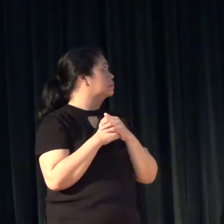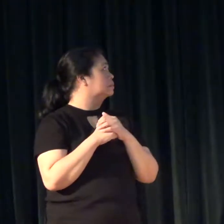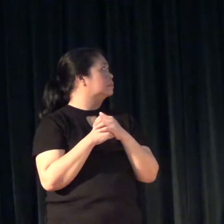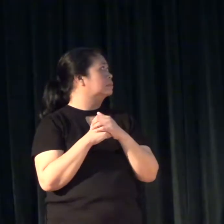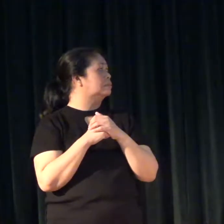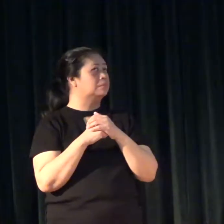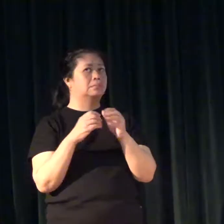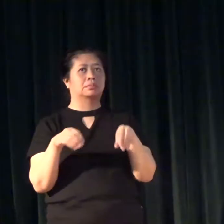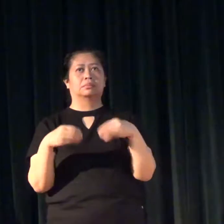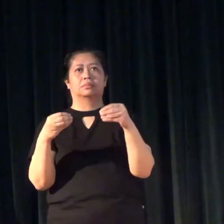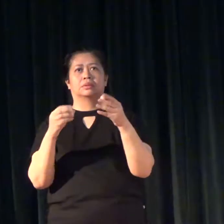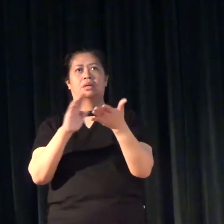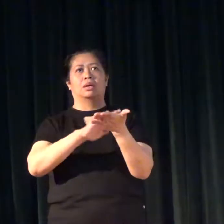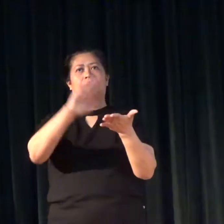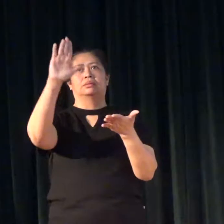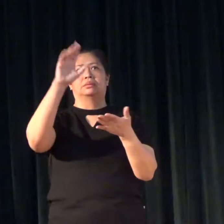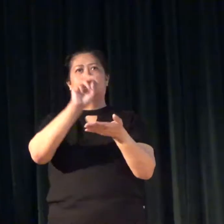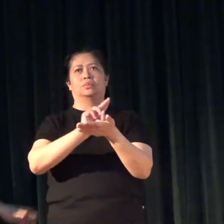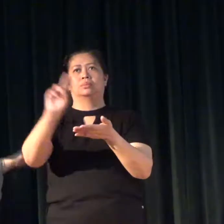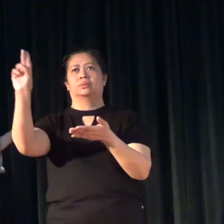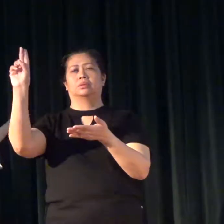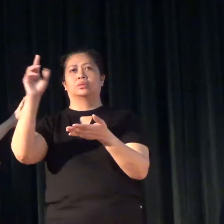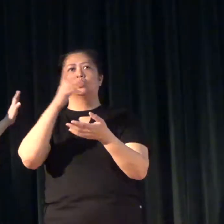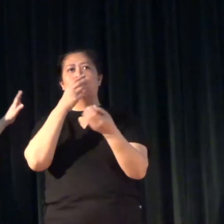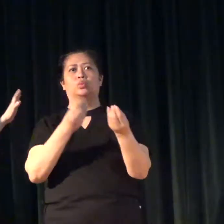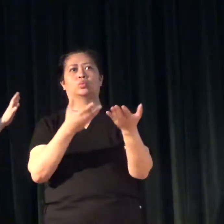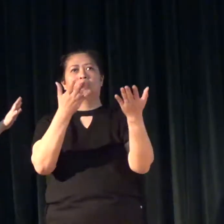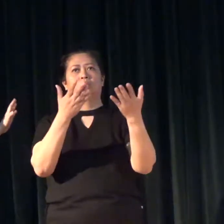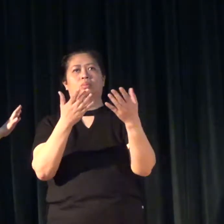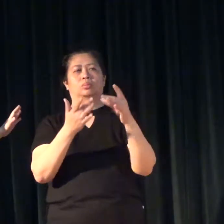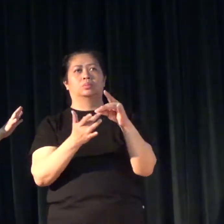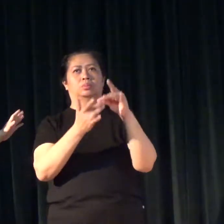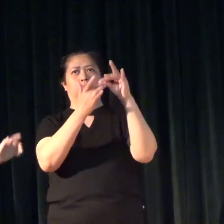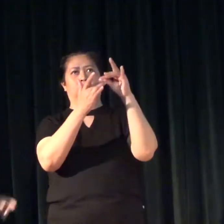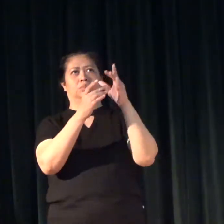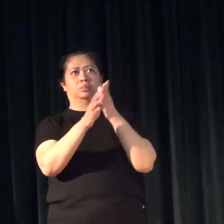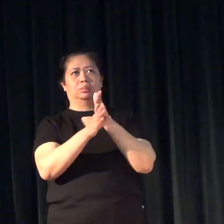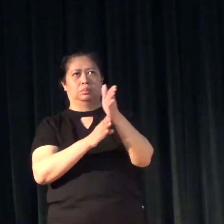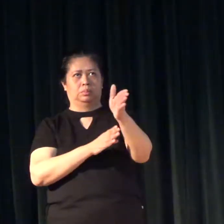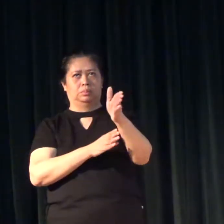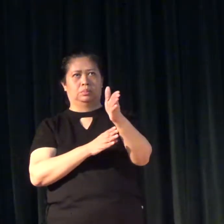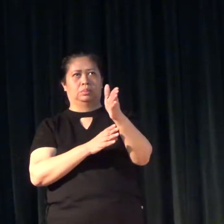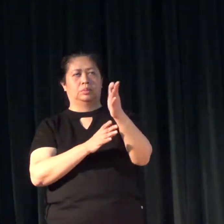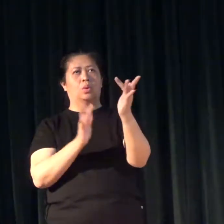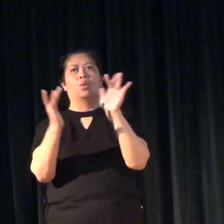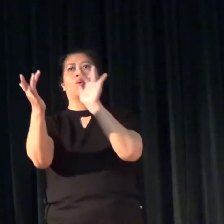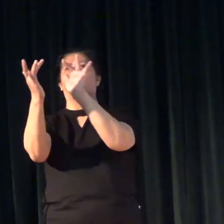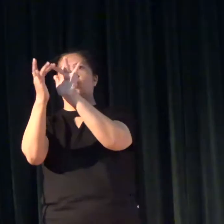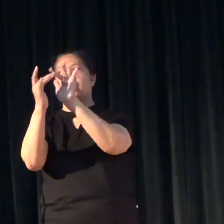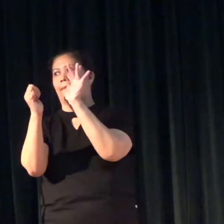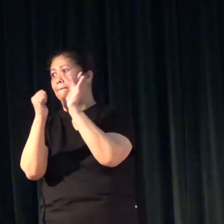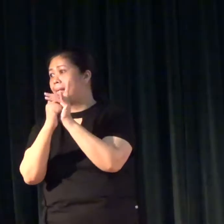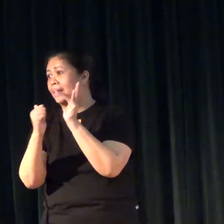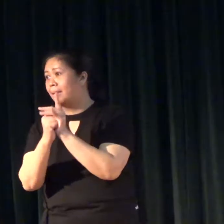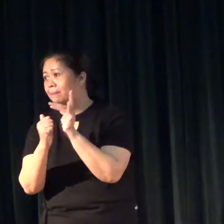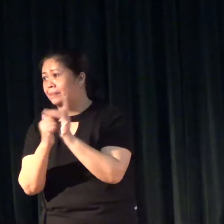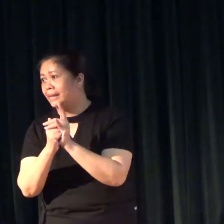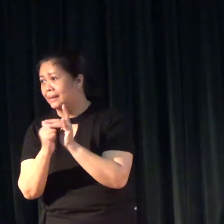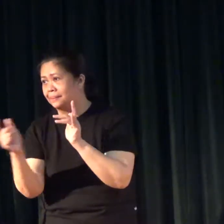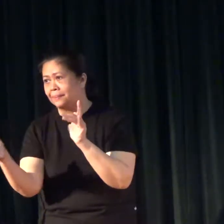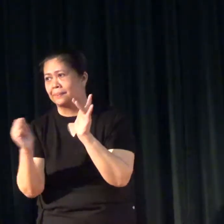given to colleges and universities that offer this specialization is to contact PFB.